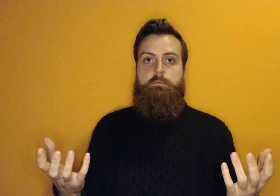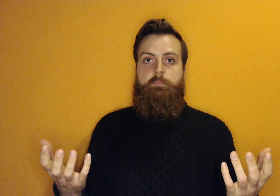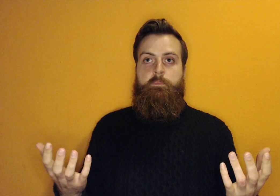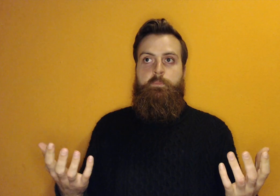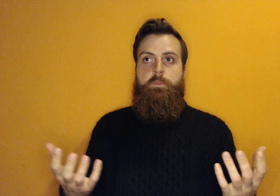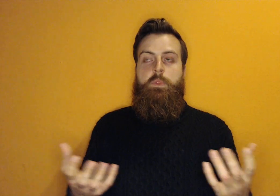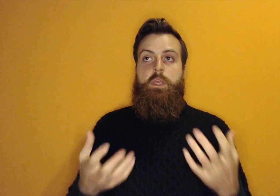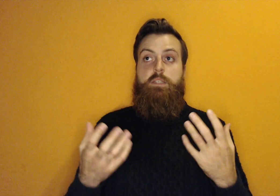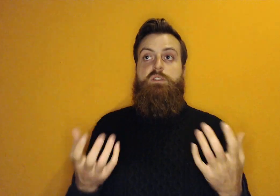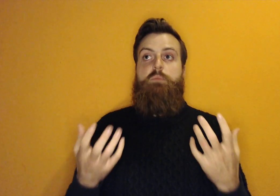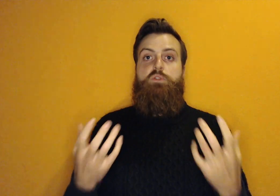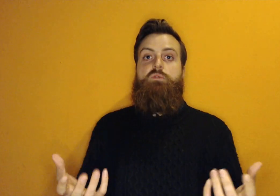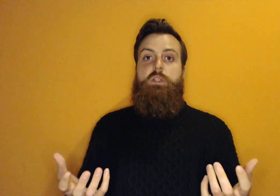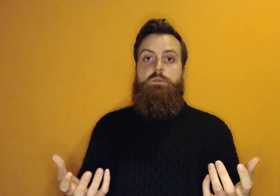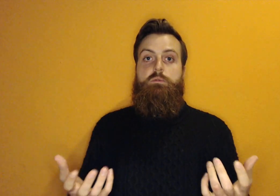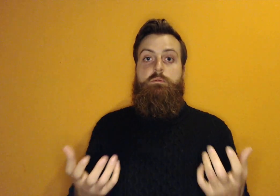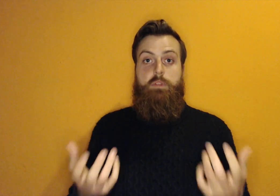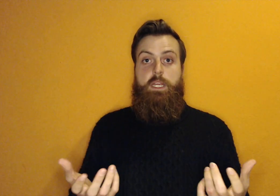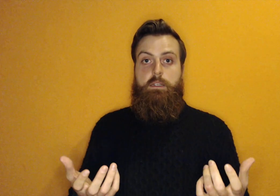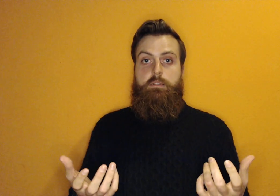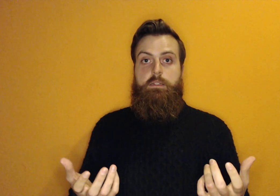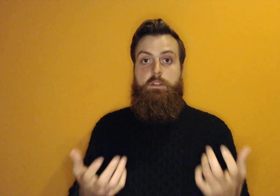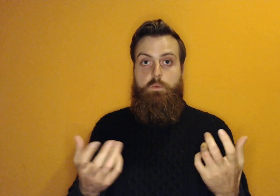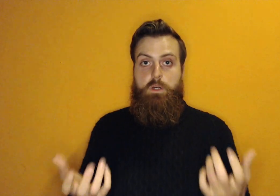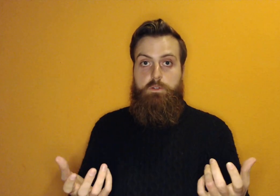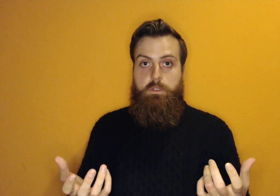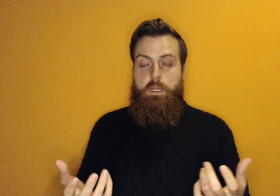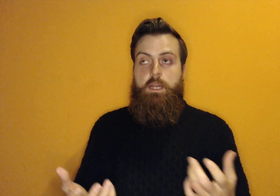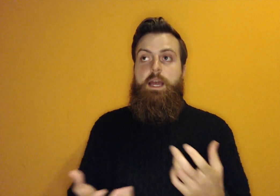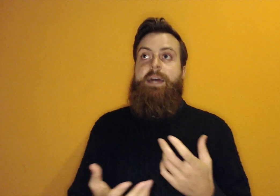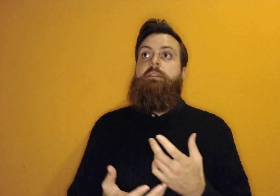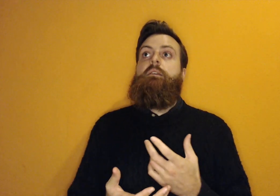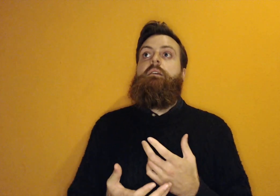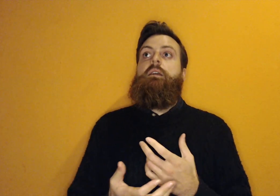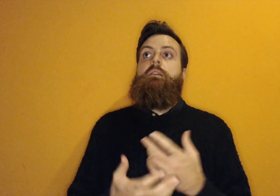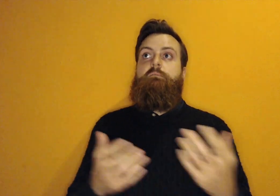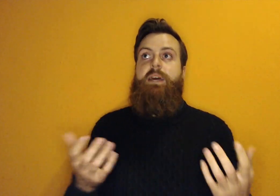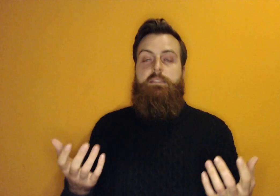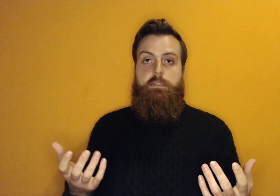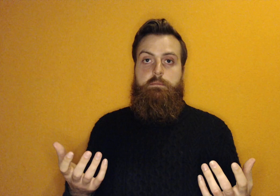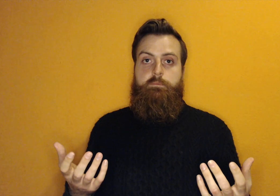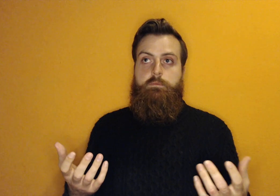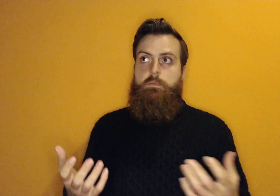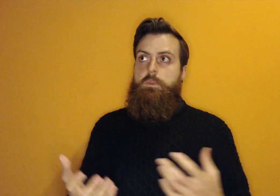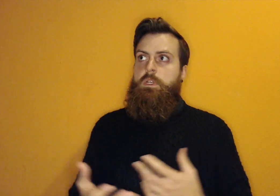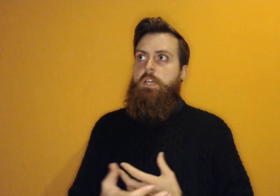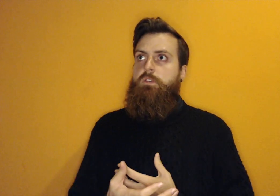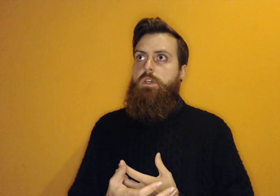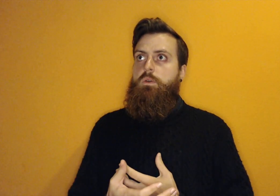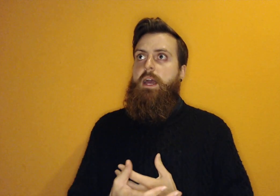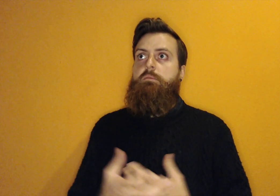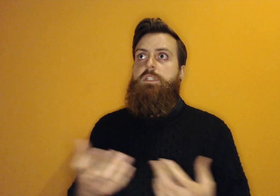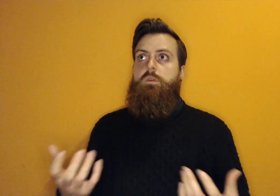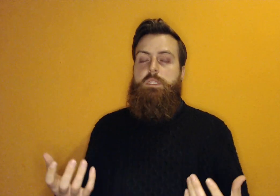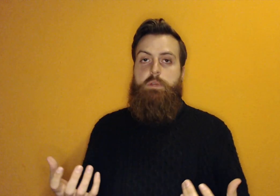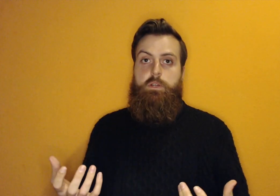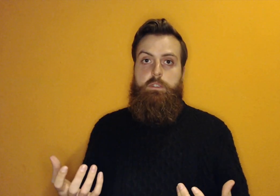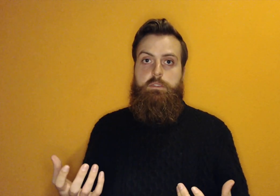is the most real thing in the world. And it doesn't matter if you have a mystical experience,